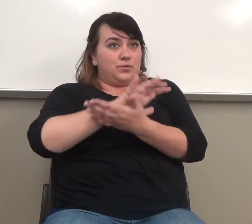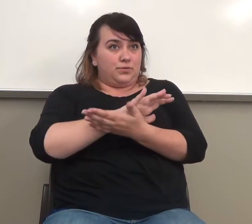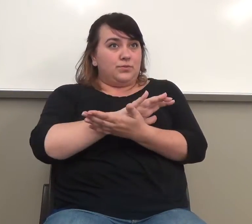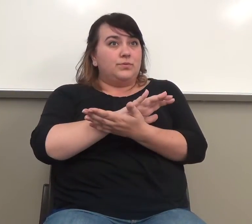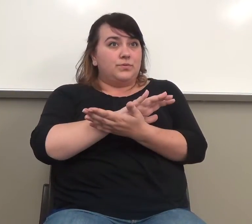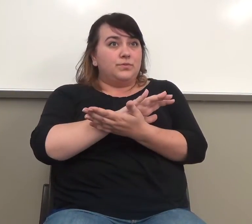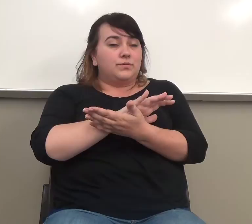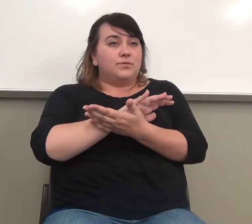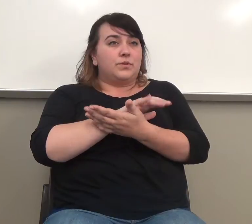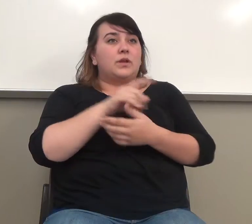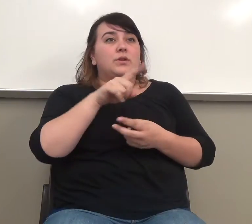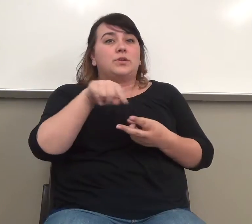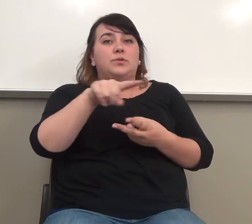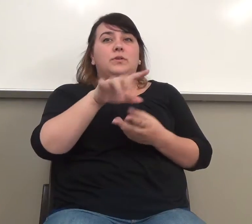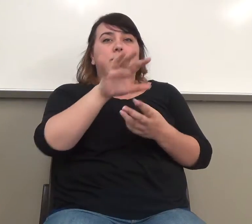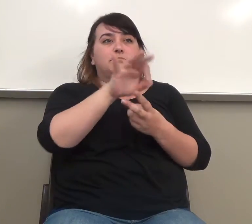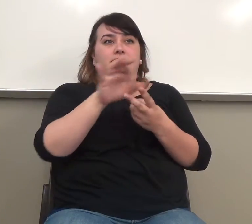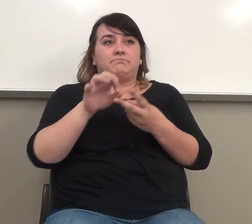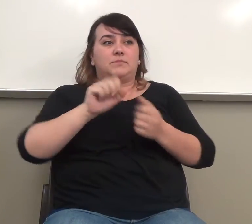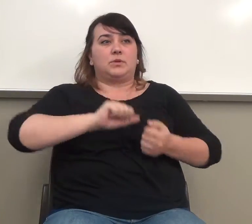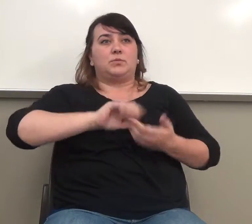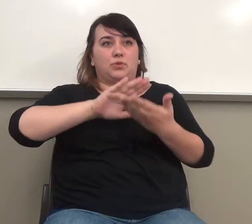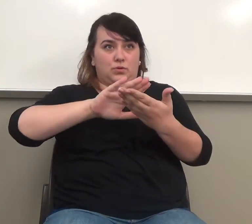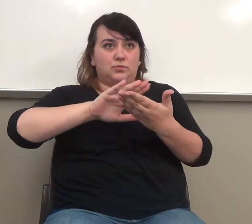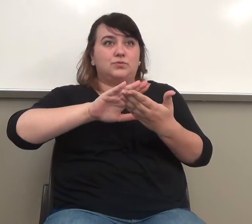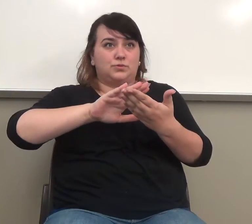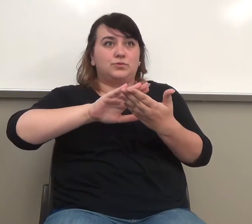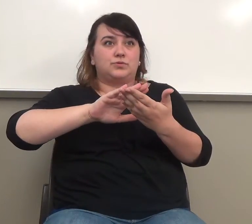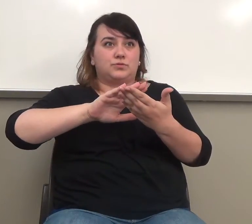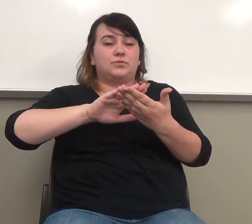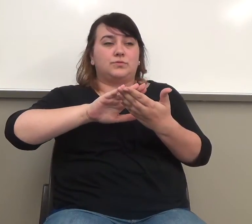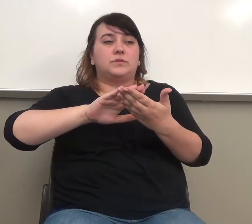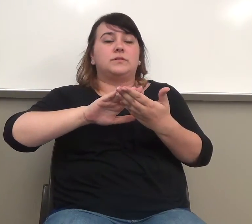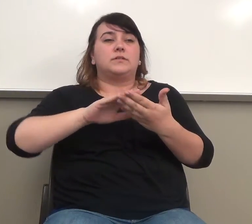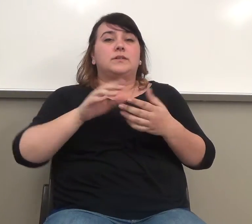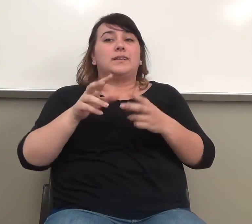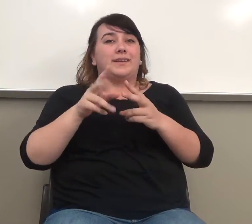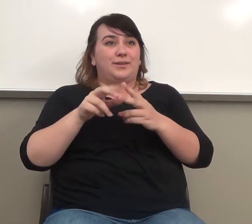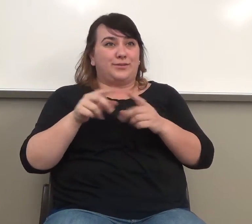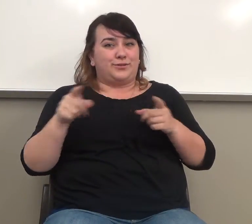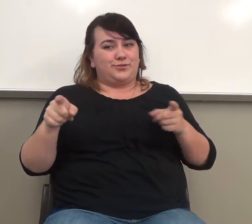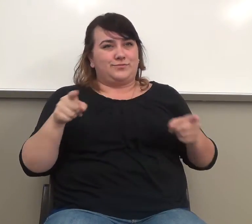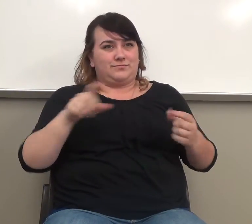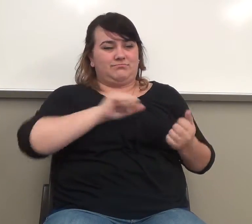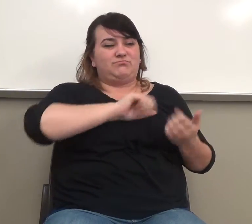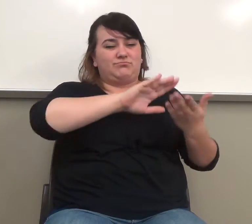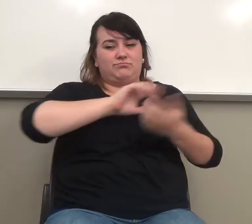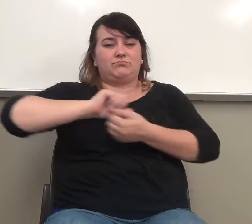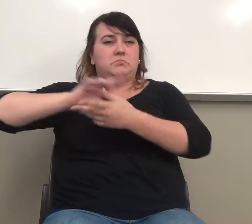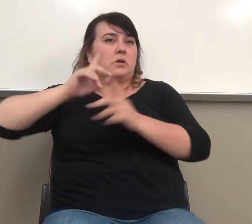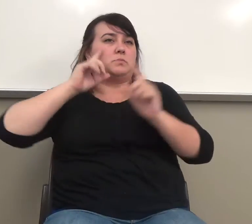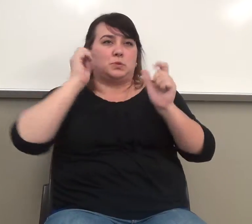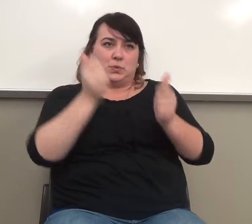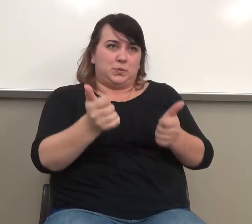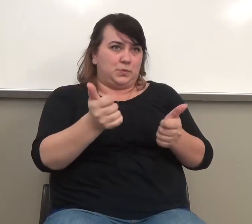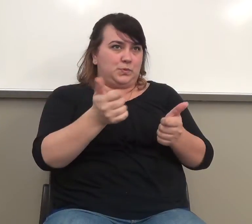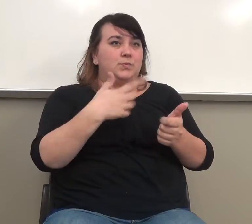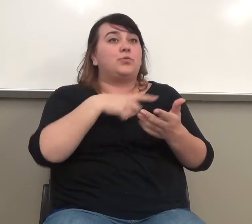can choose to approach the paper assignment either way. You could write a figurative paper